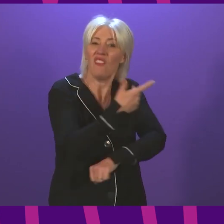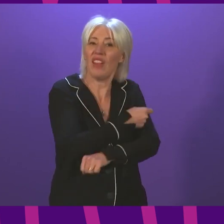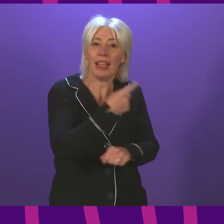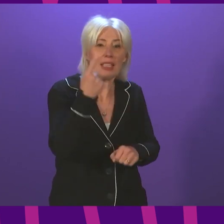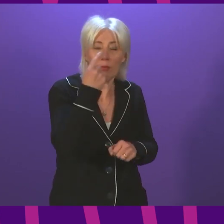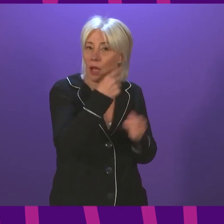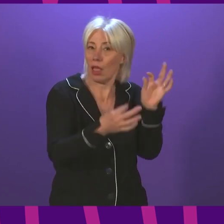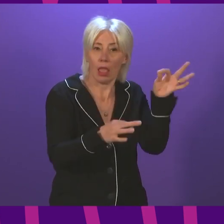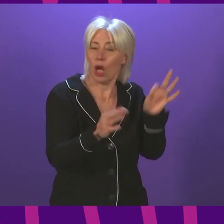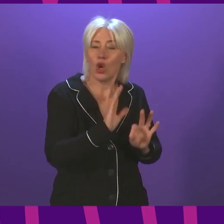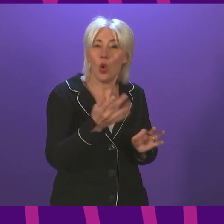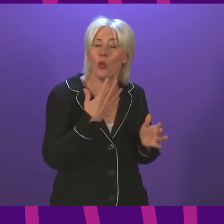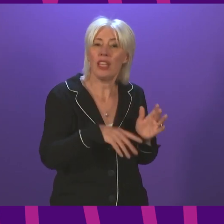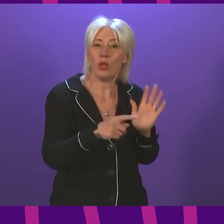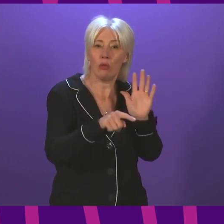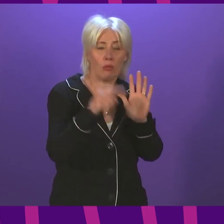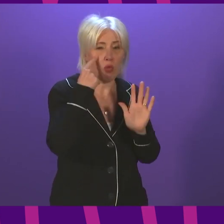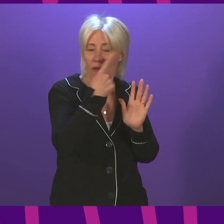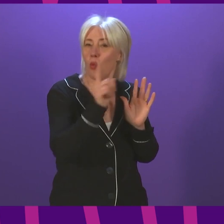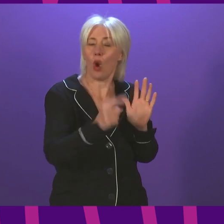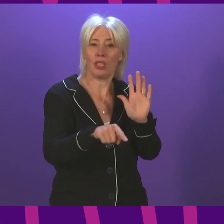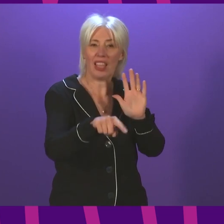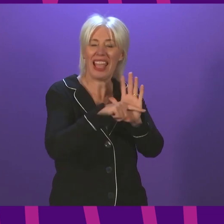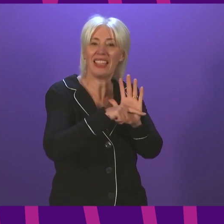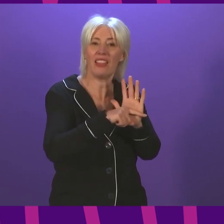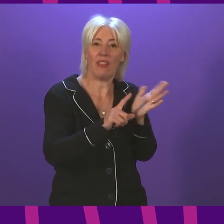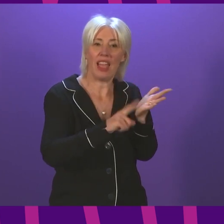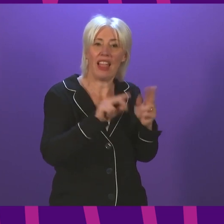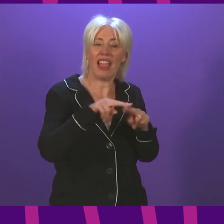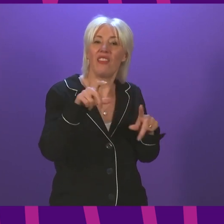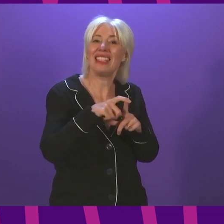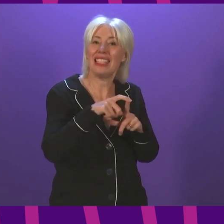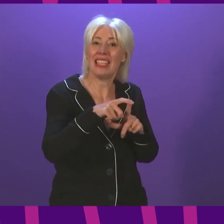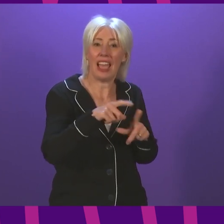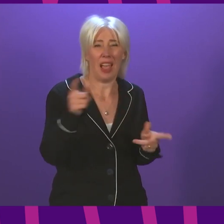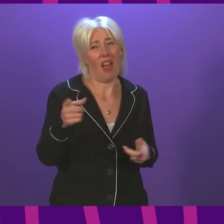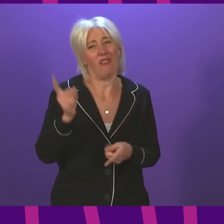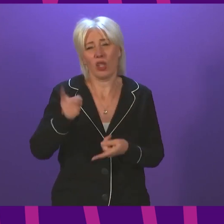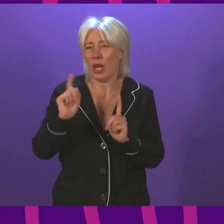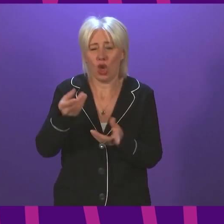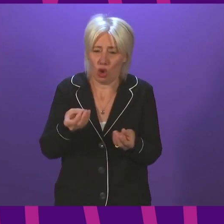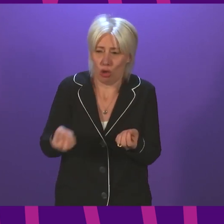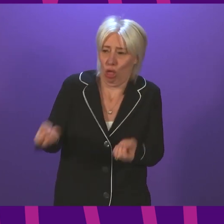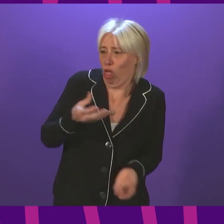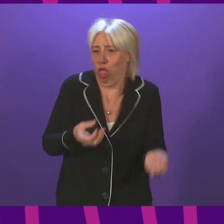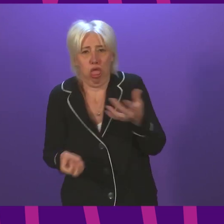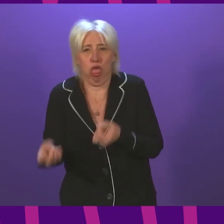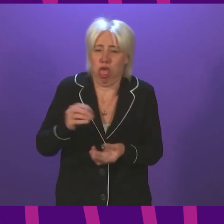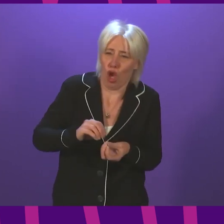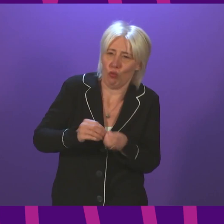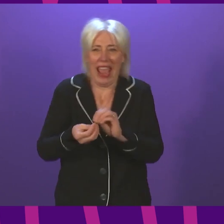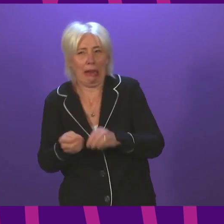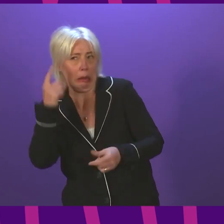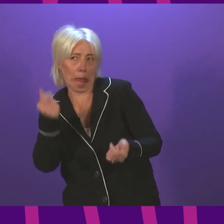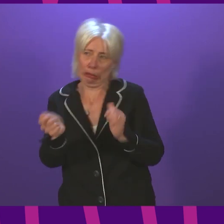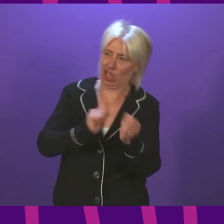of a negative lateral flow test instead. First Minister, you are making this up as you go along. So will you either change